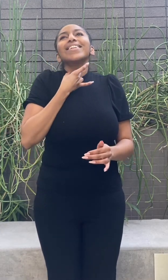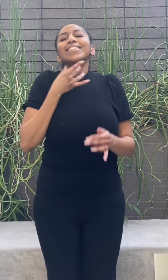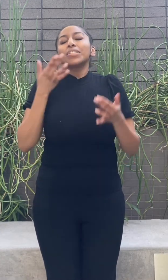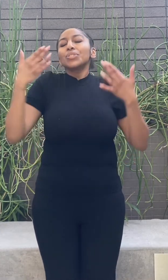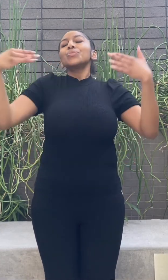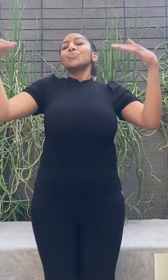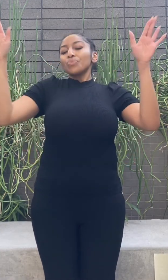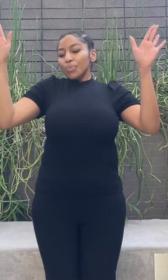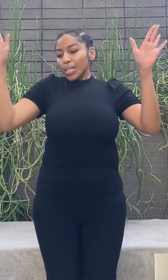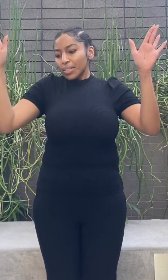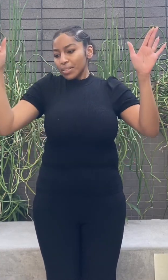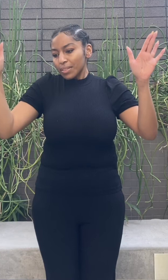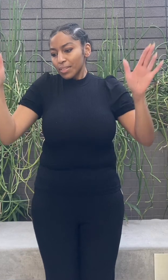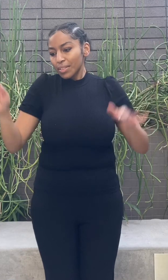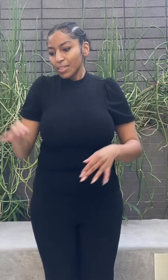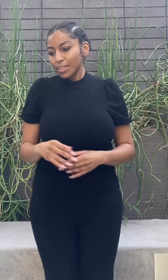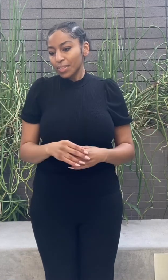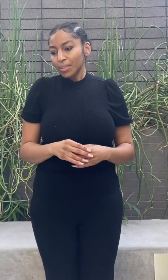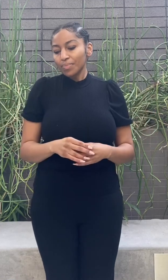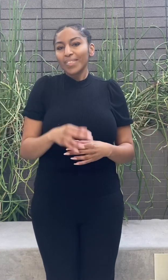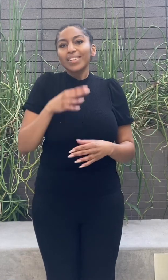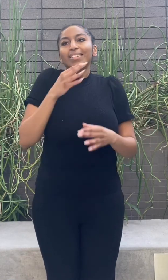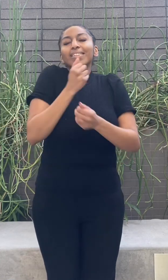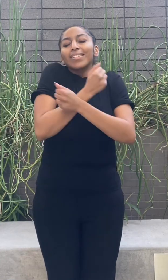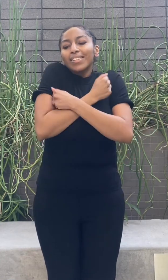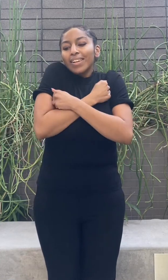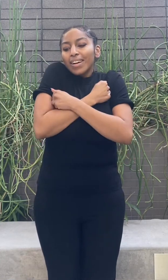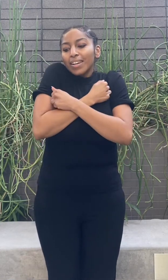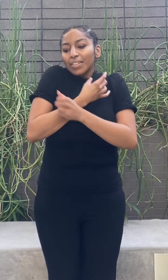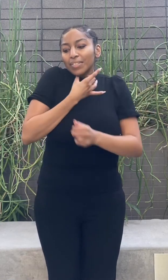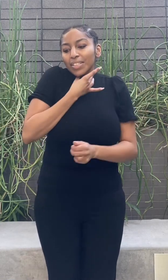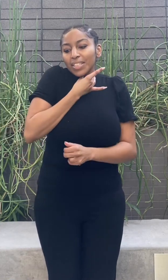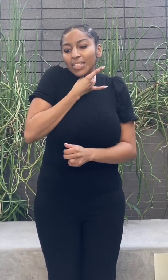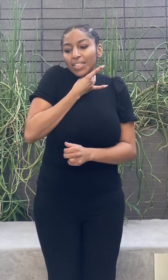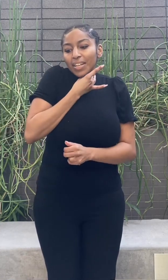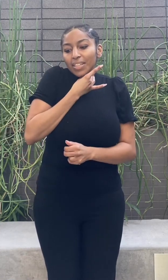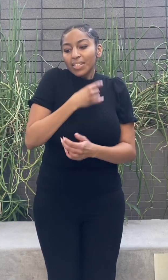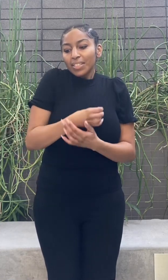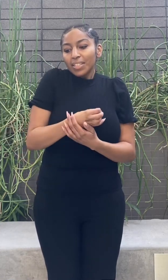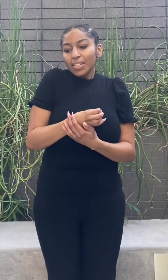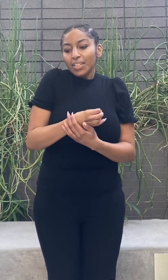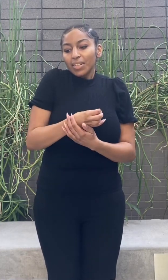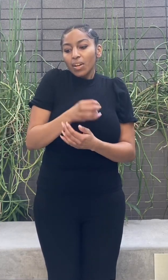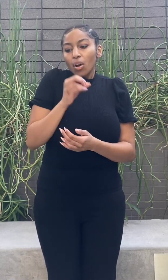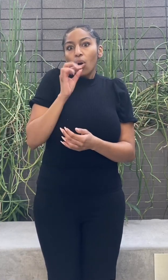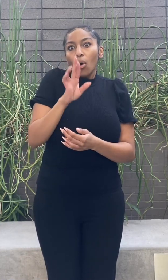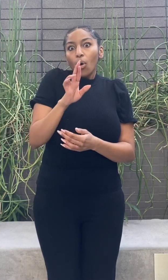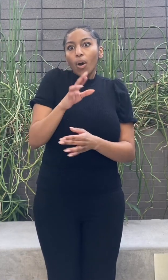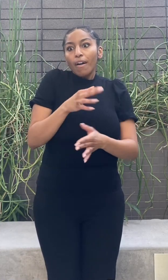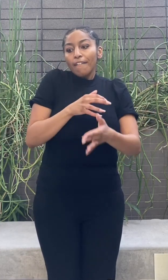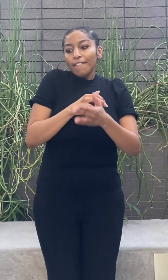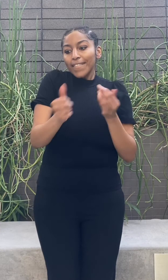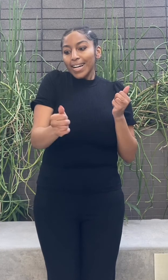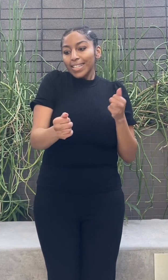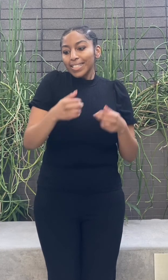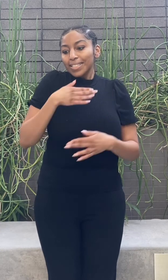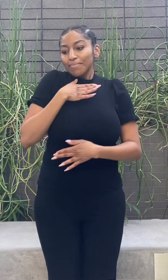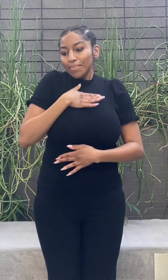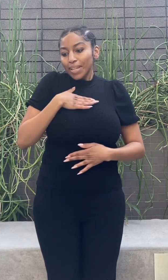mistakes. I believe it's less forgiveness than allowance, less madness and